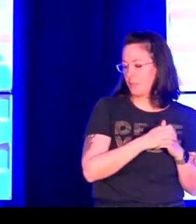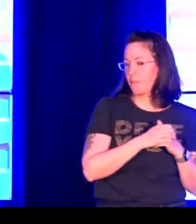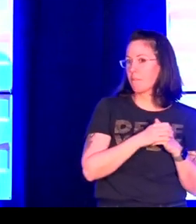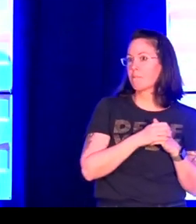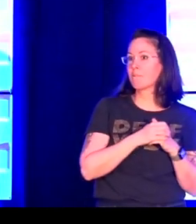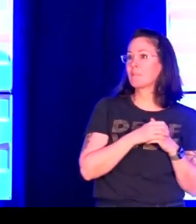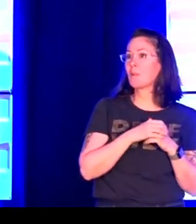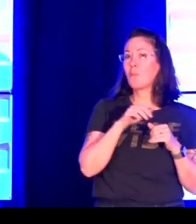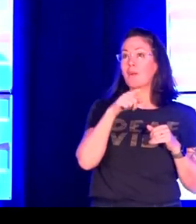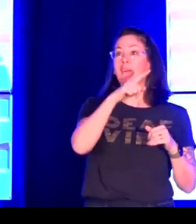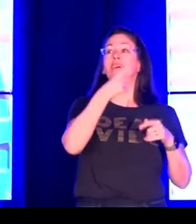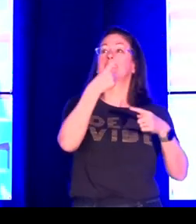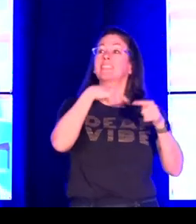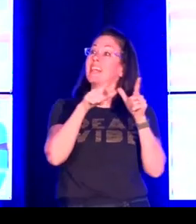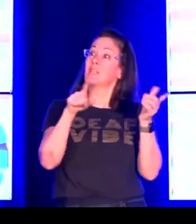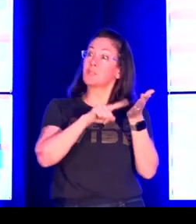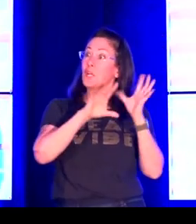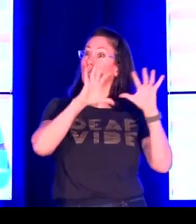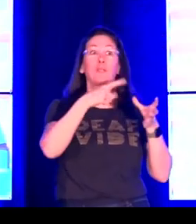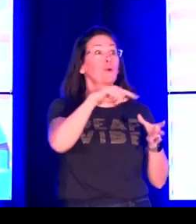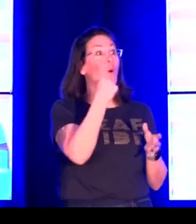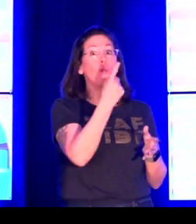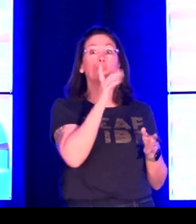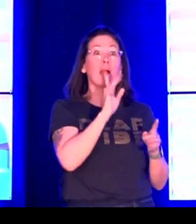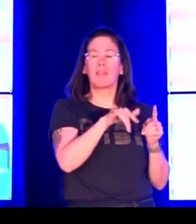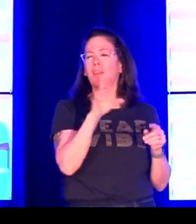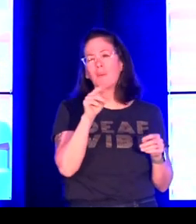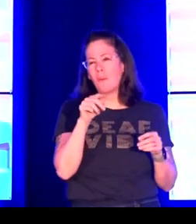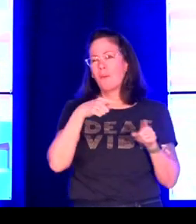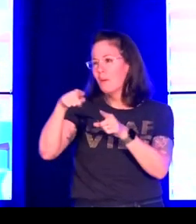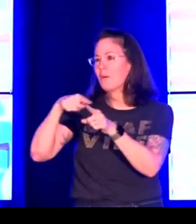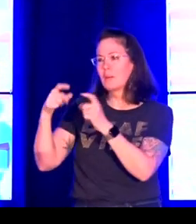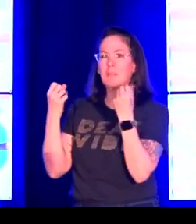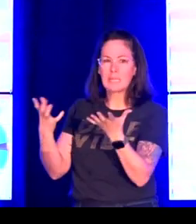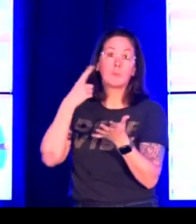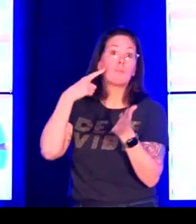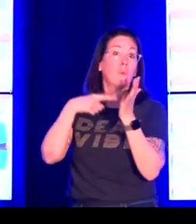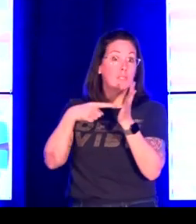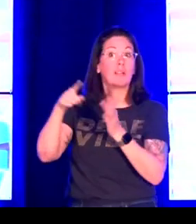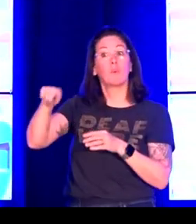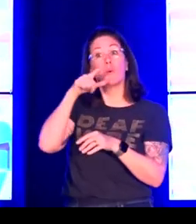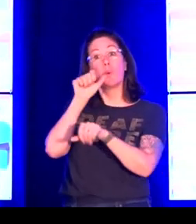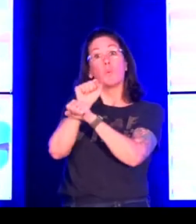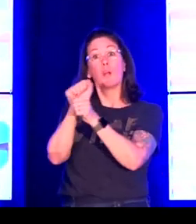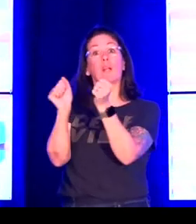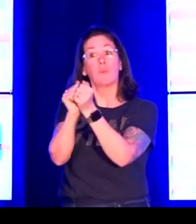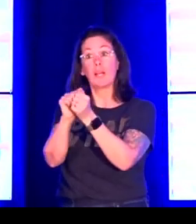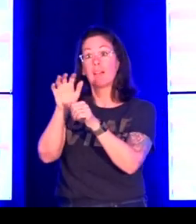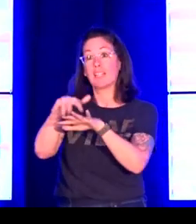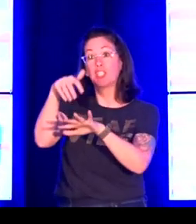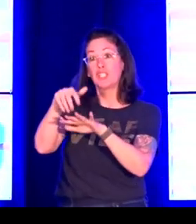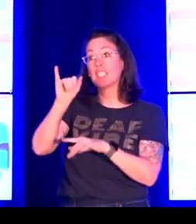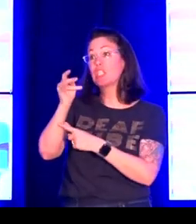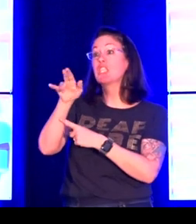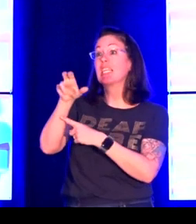kind of transparency both for the research itself and so that sign language using communities can have access and understand